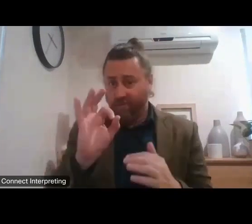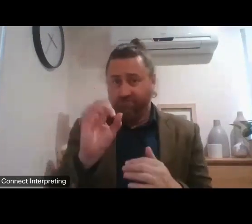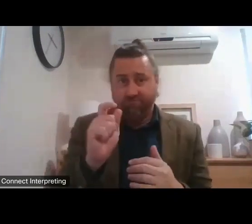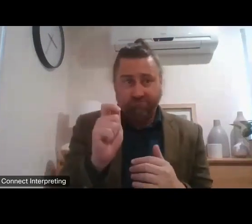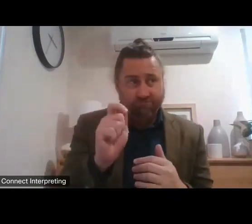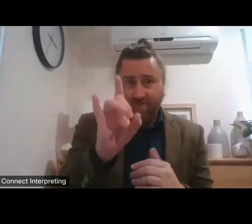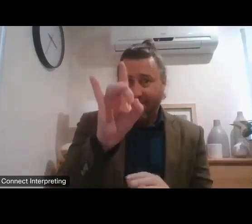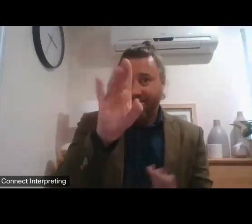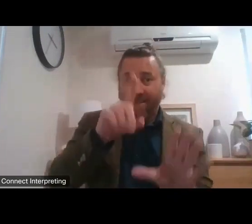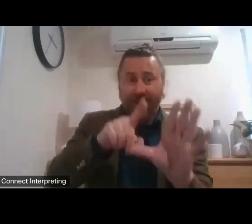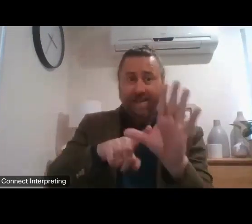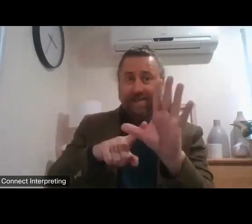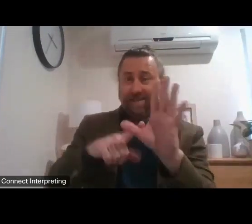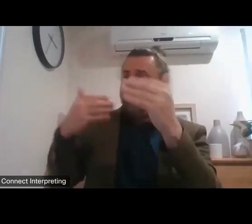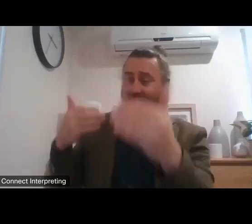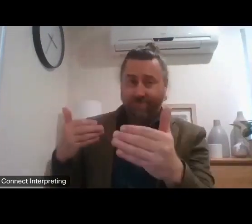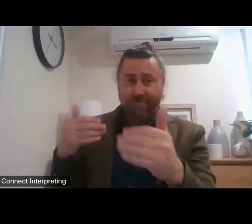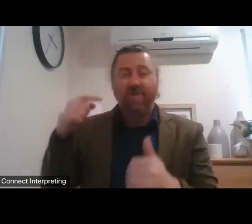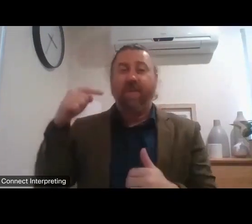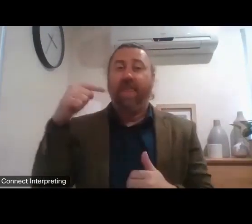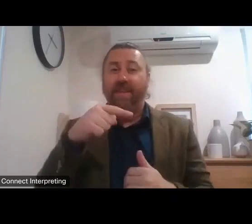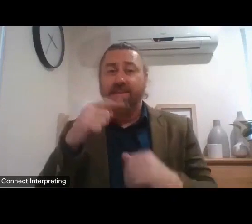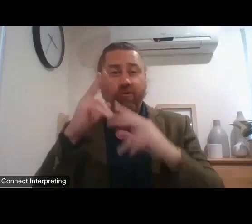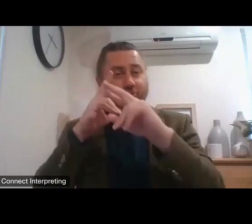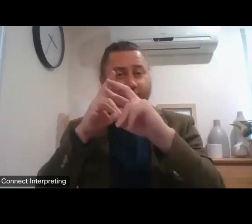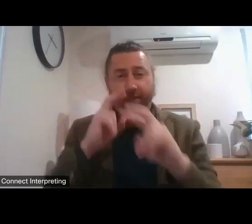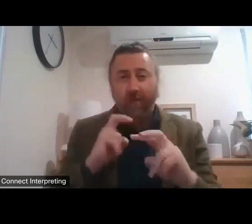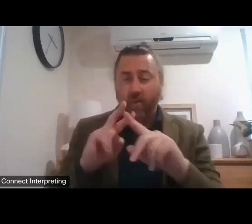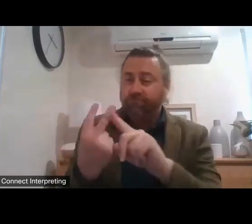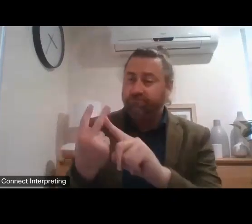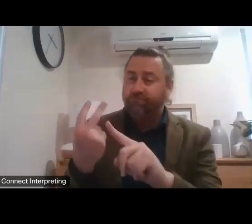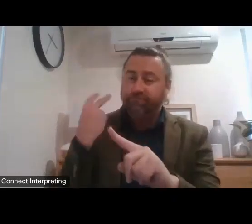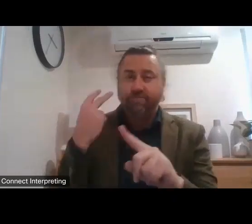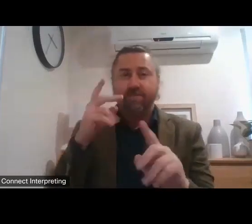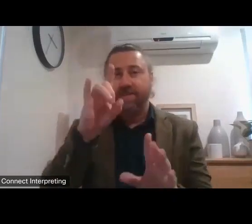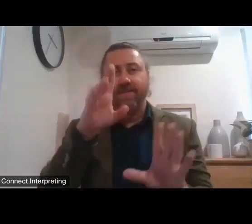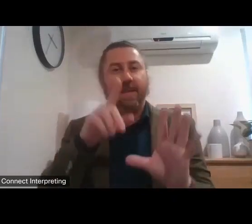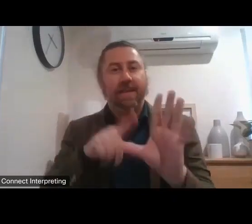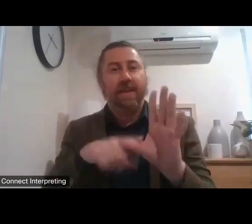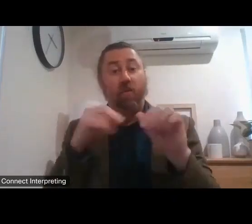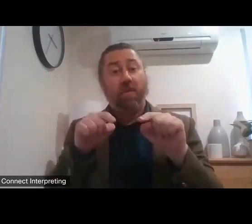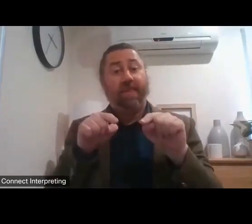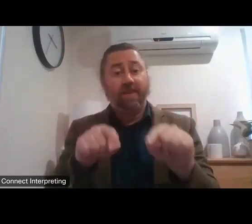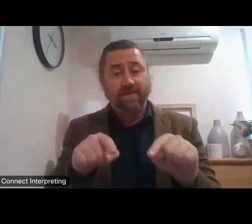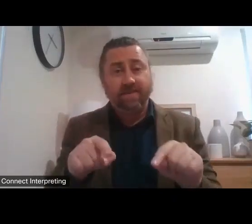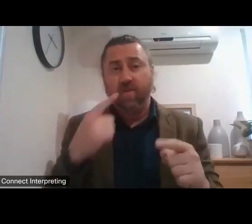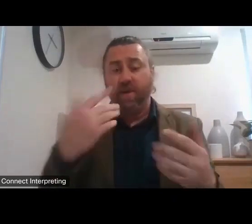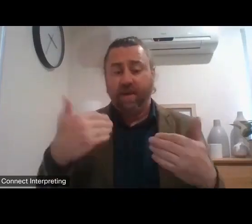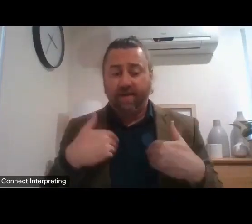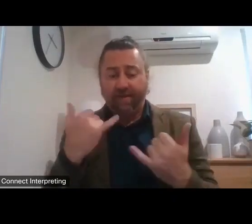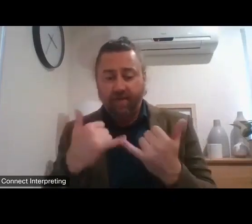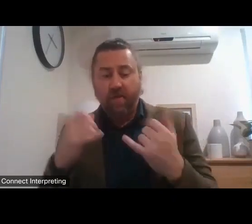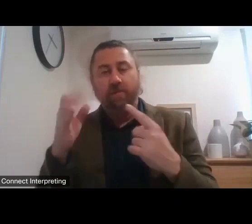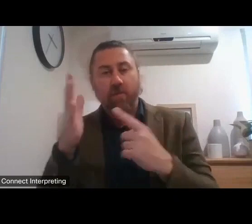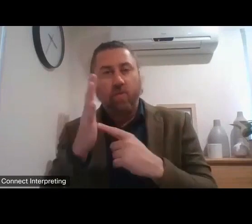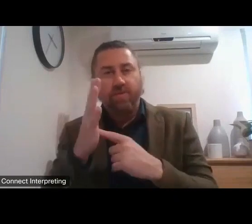this review is going to give us a really important and, you